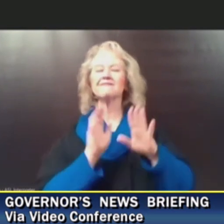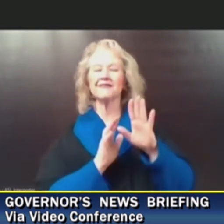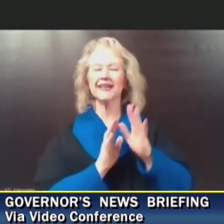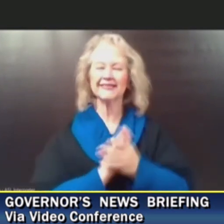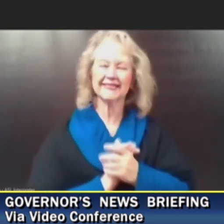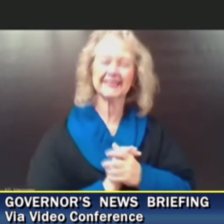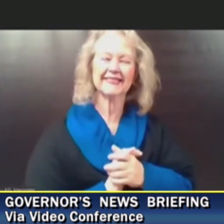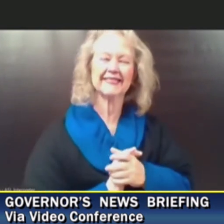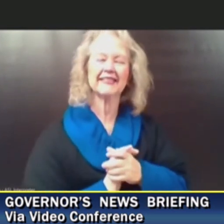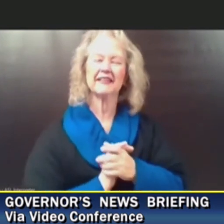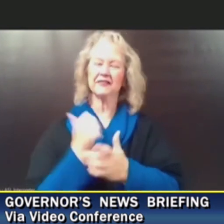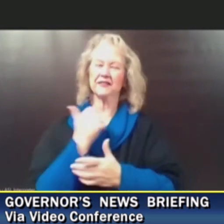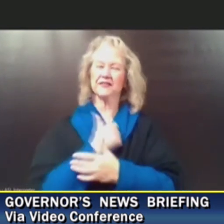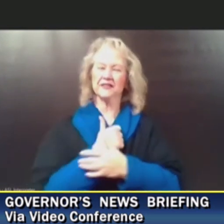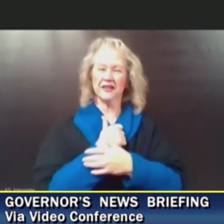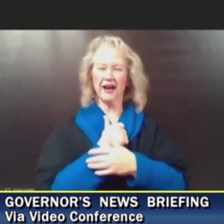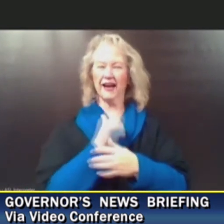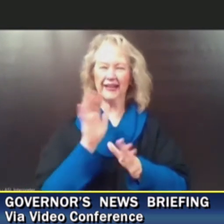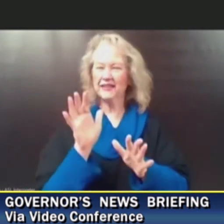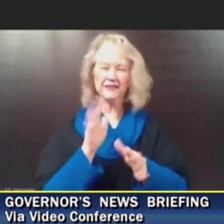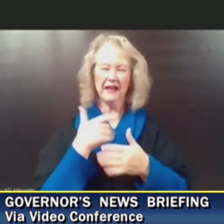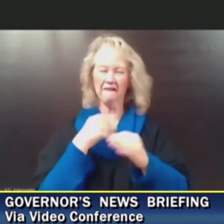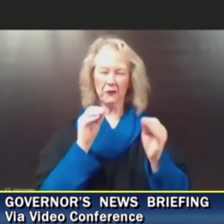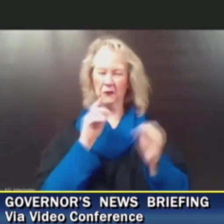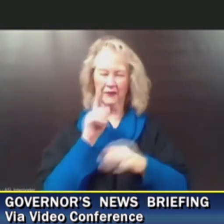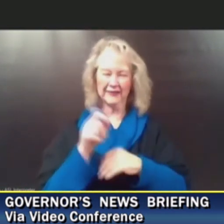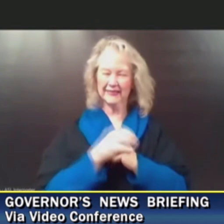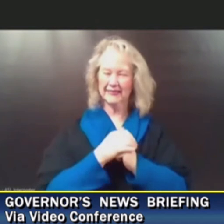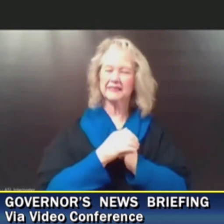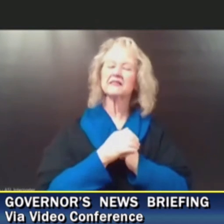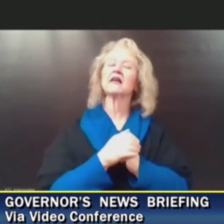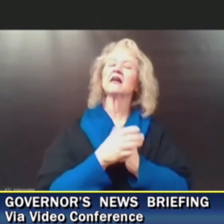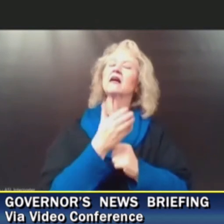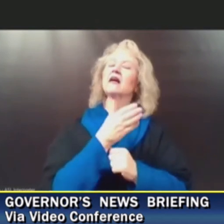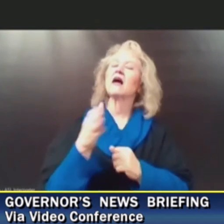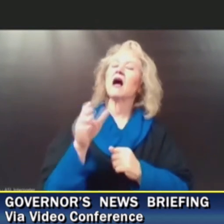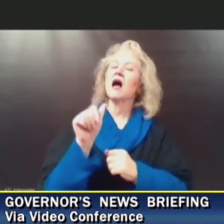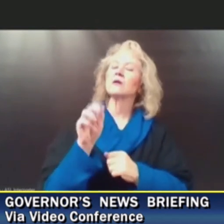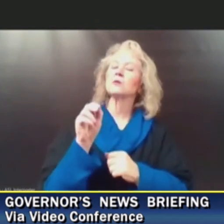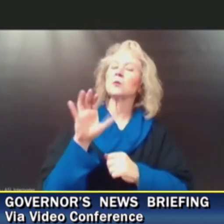Sorry, no, nothing from me. Thank you. Associated Press.